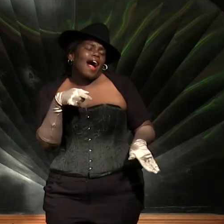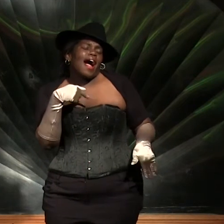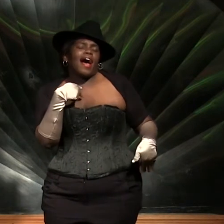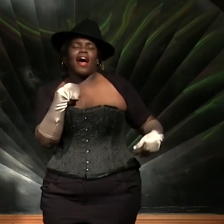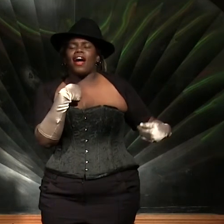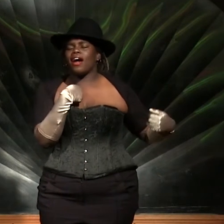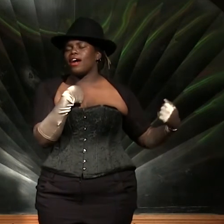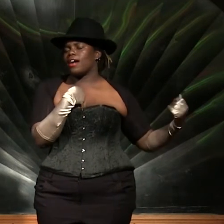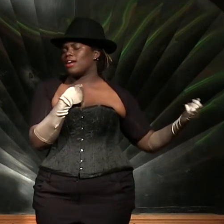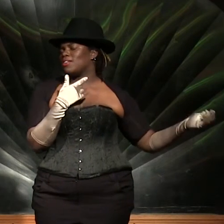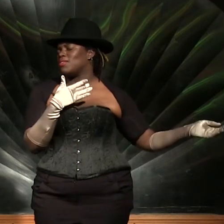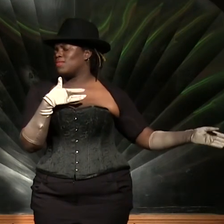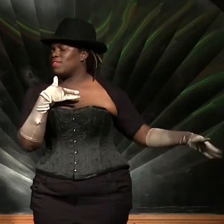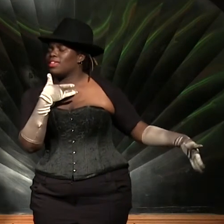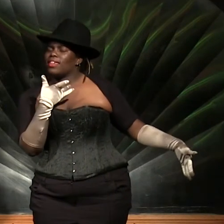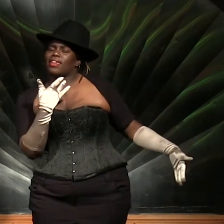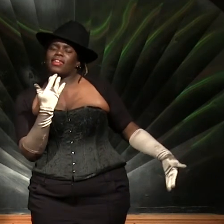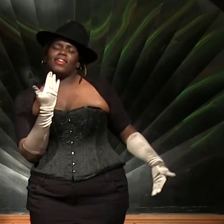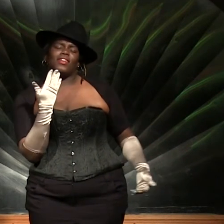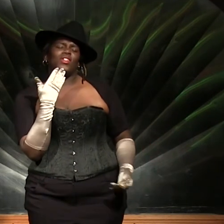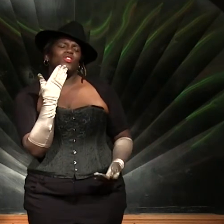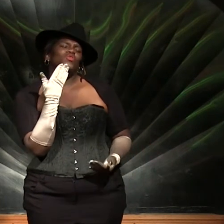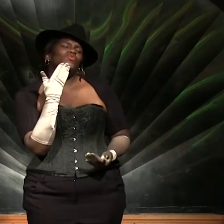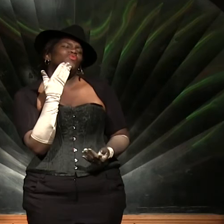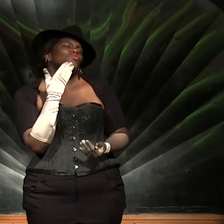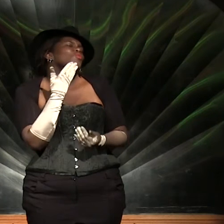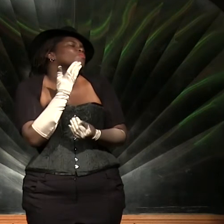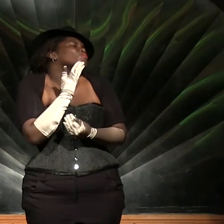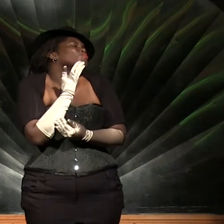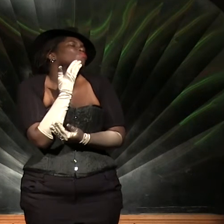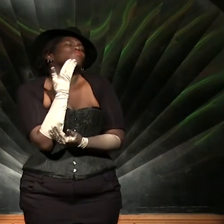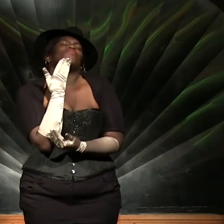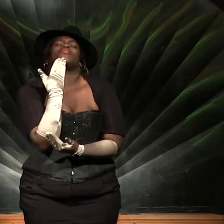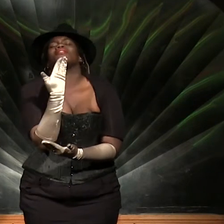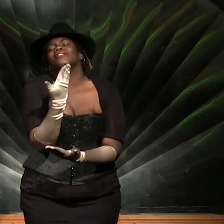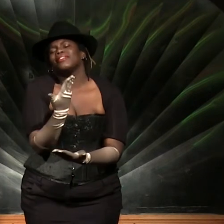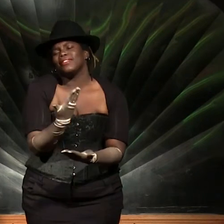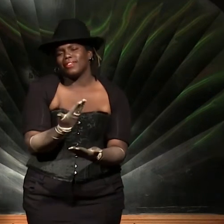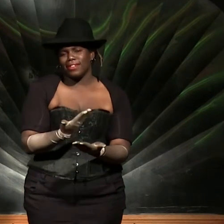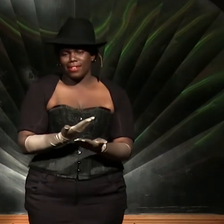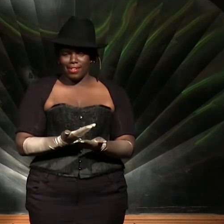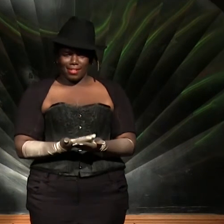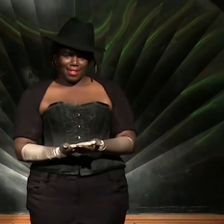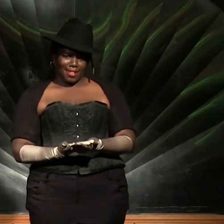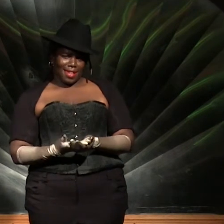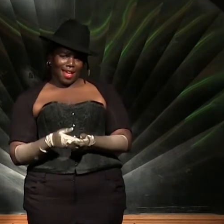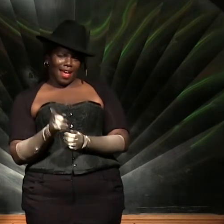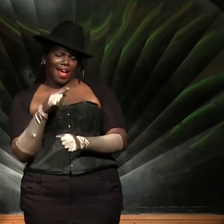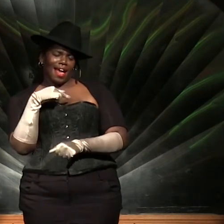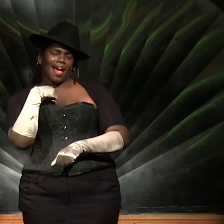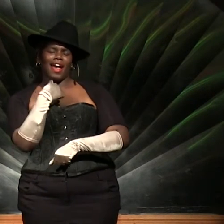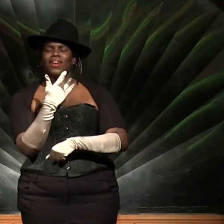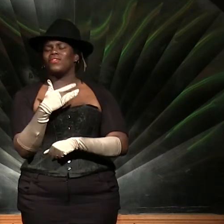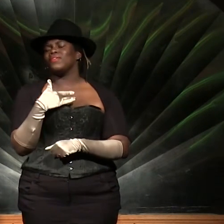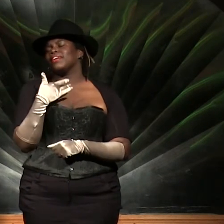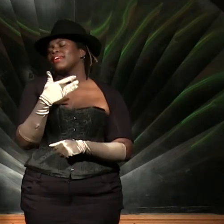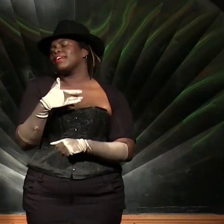I'm feeling so good I feel